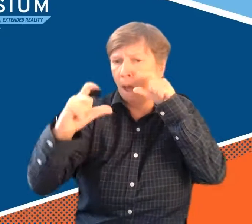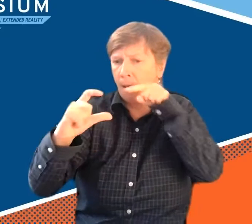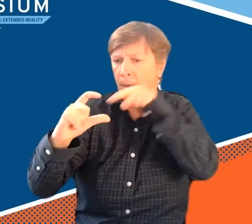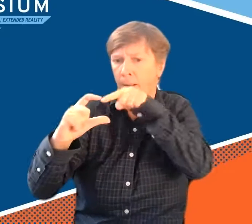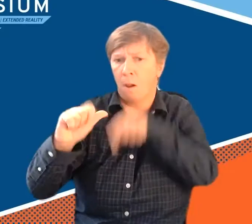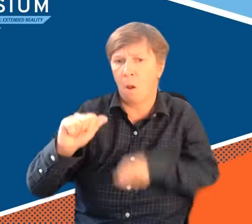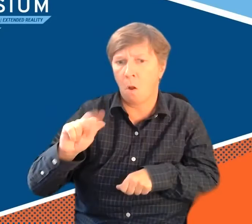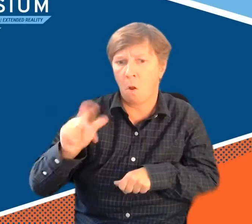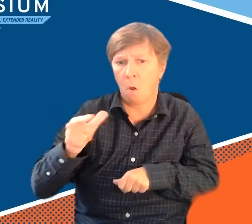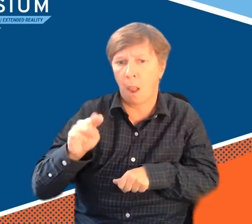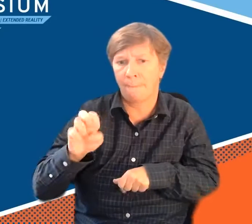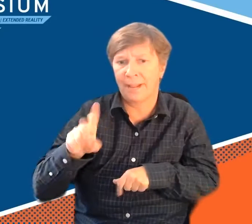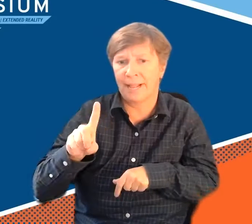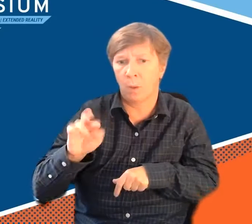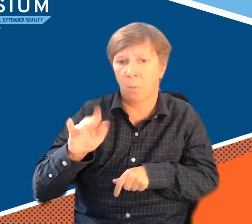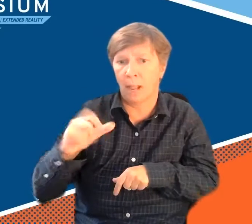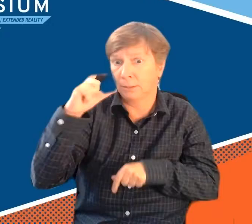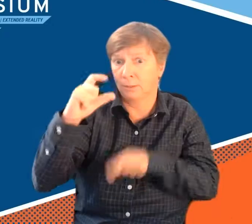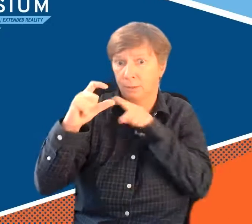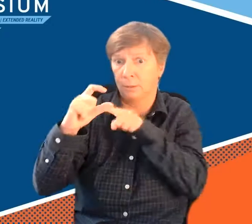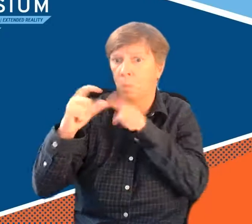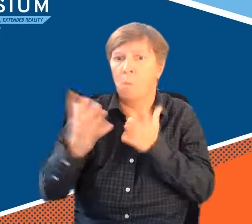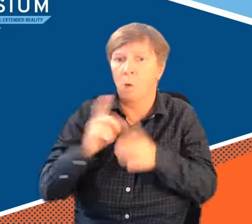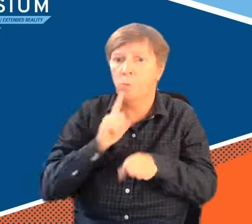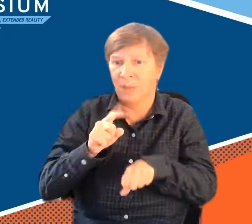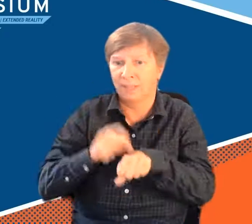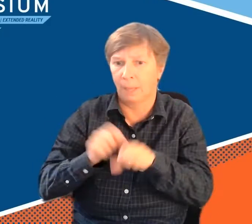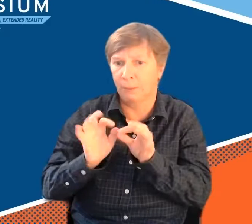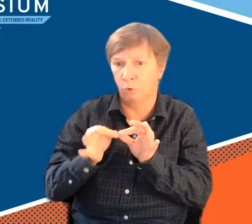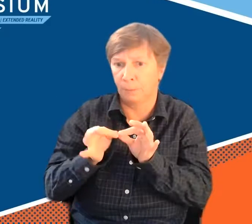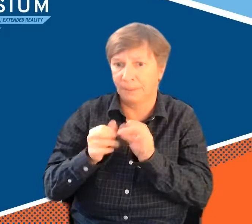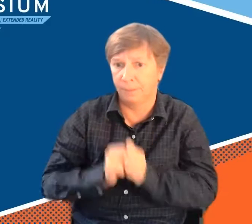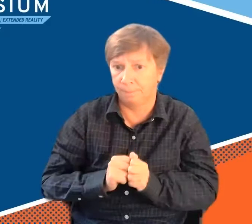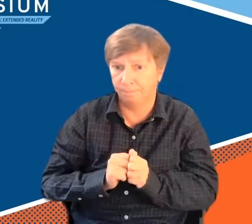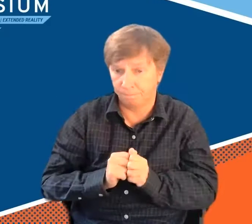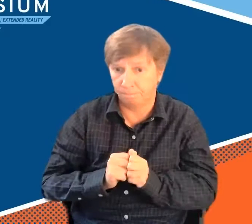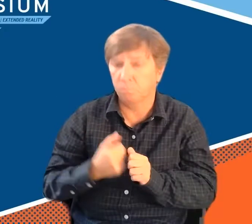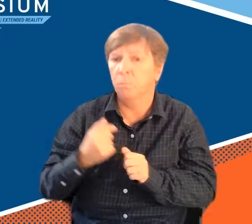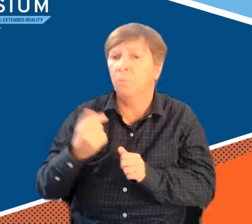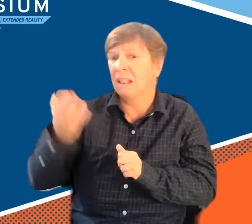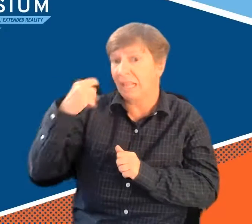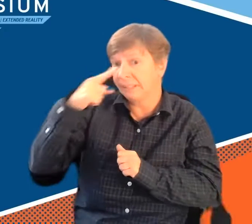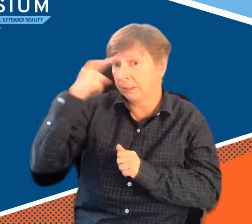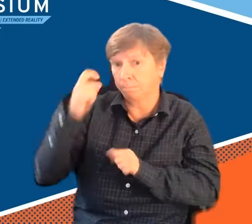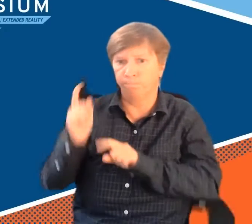world more accessible. Within your view of the smart glasses, we're adding augmented reality